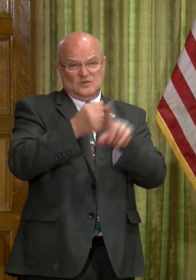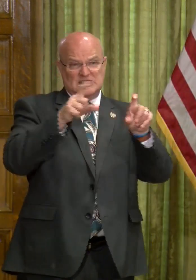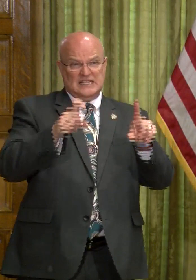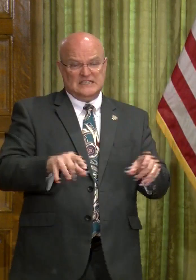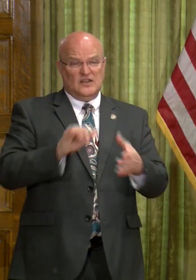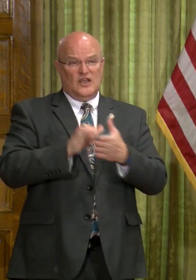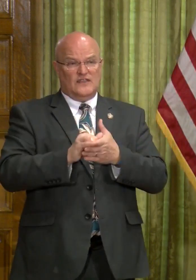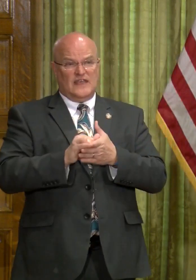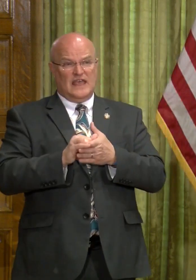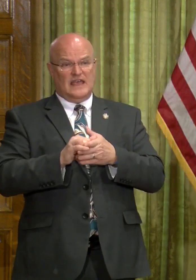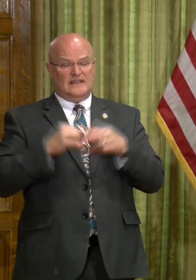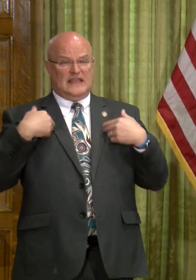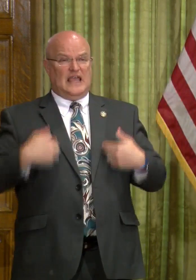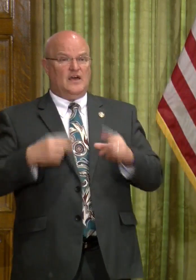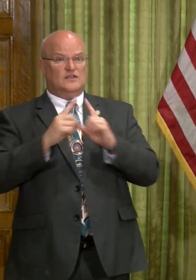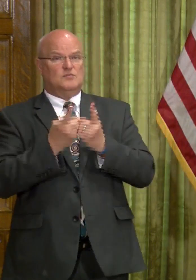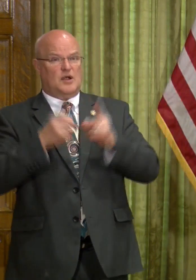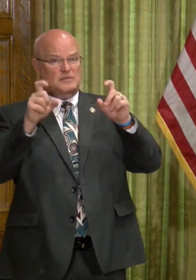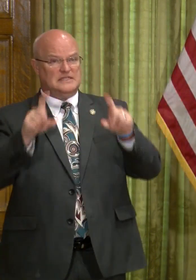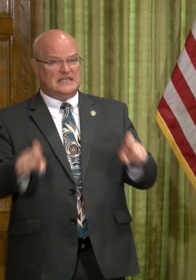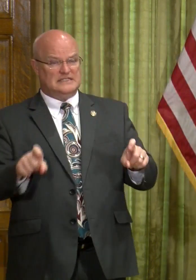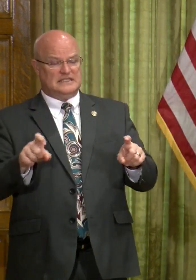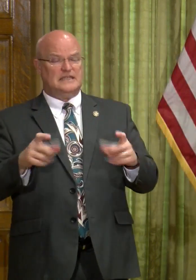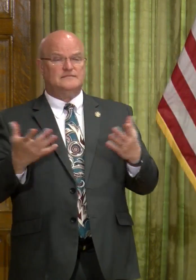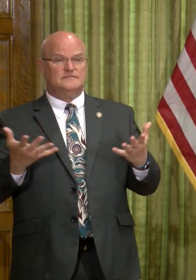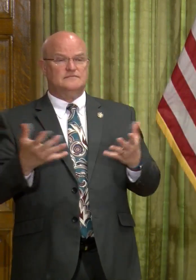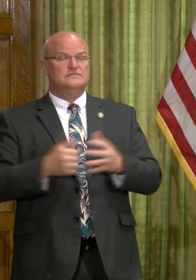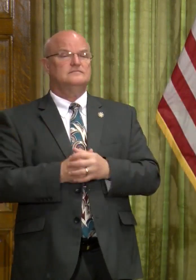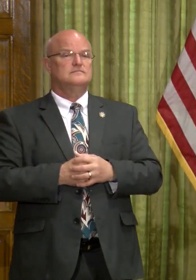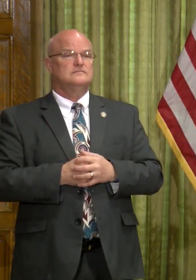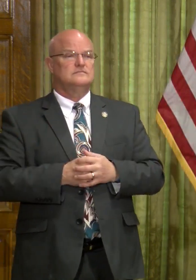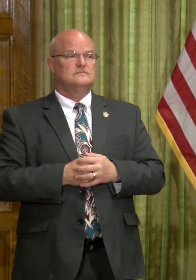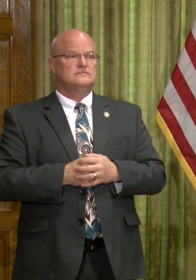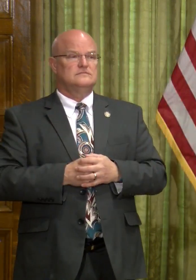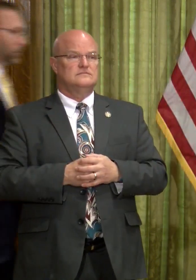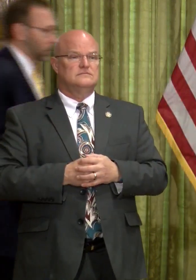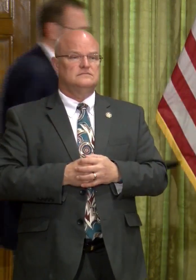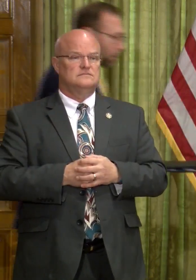is that the health department doing testing on behalf of the CDC here?